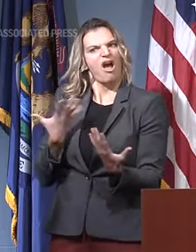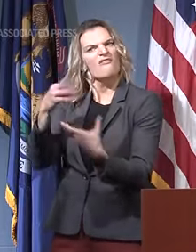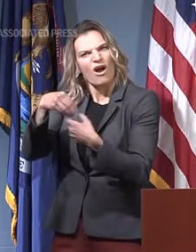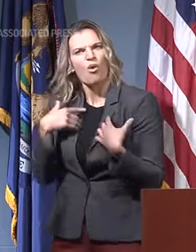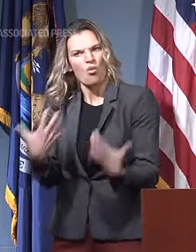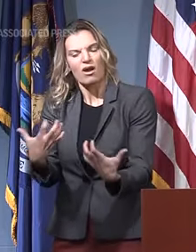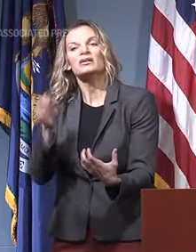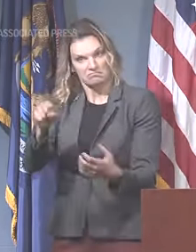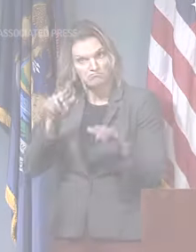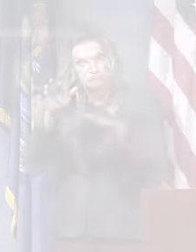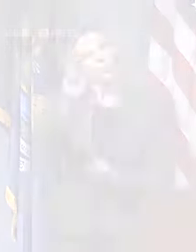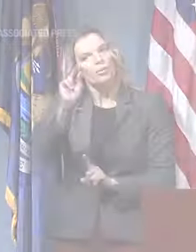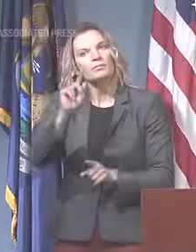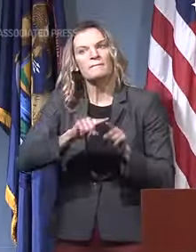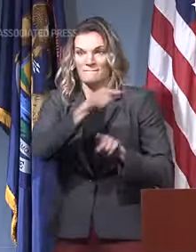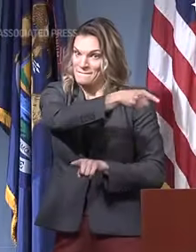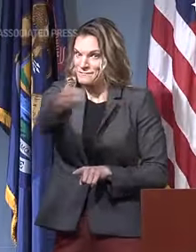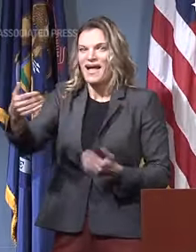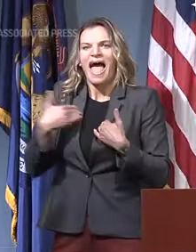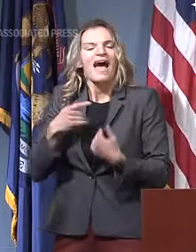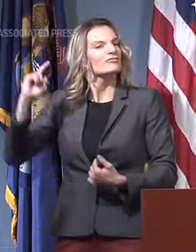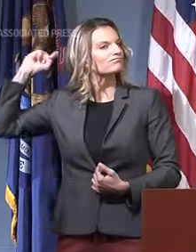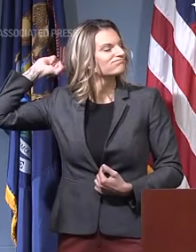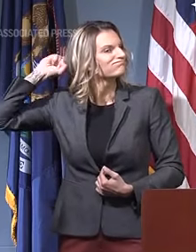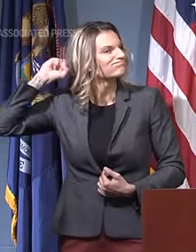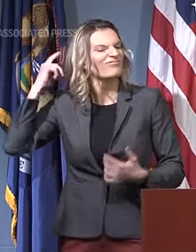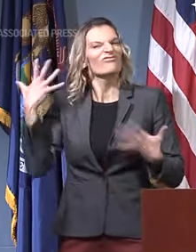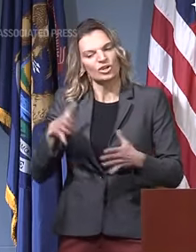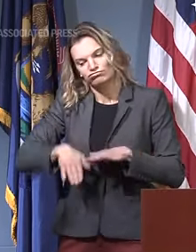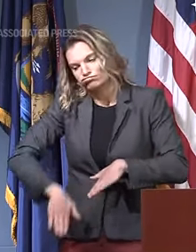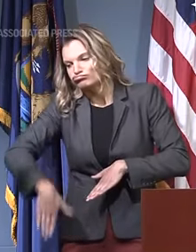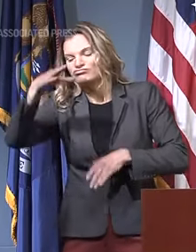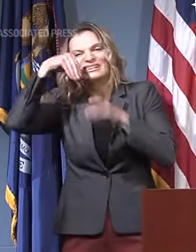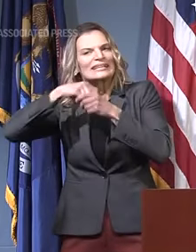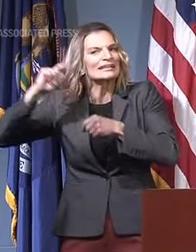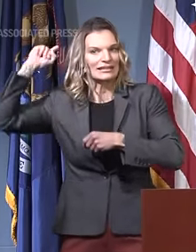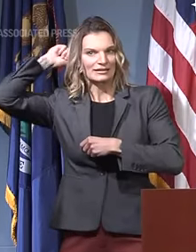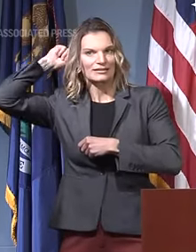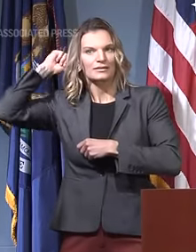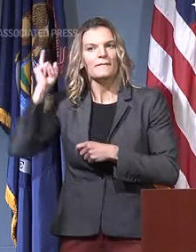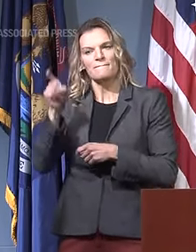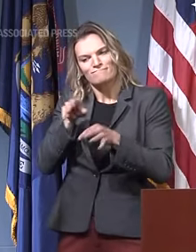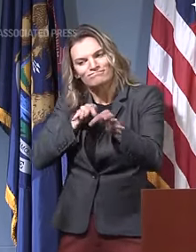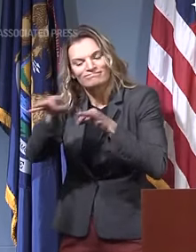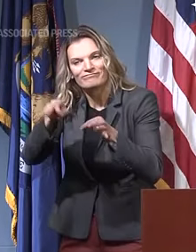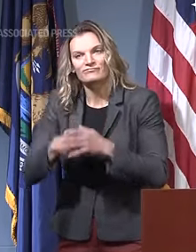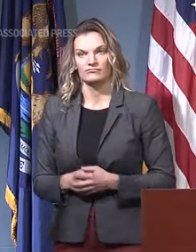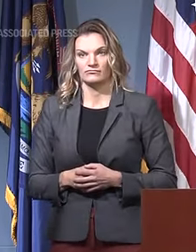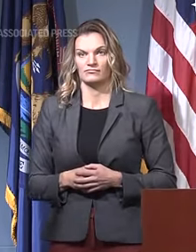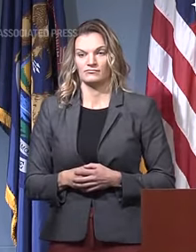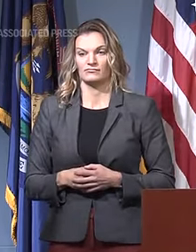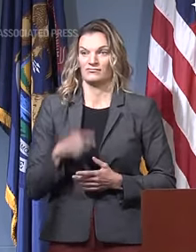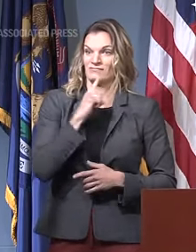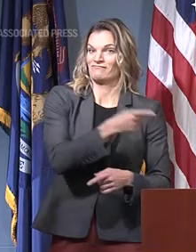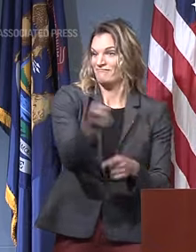a public health crisis in Michigan. We have a lot of work to do to eradicate the systemic racism that black Americans have faced